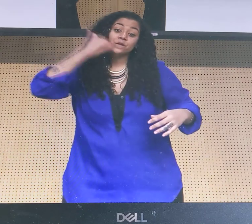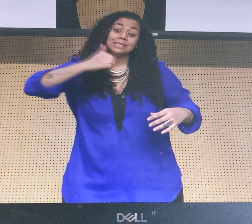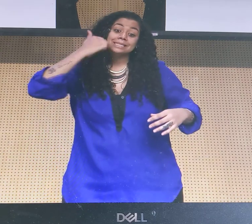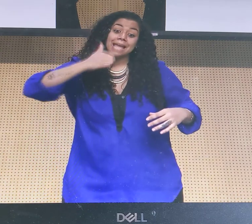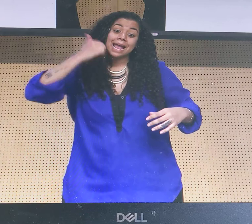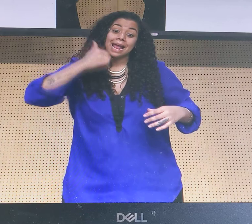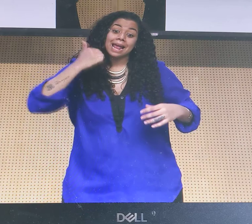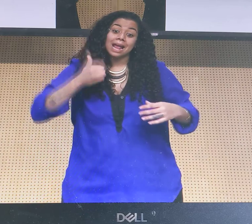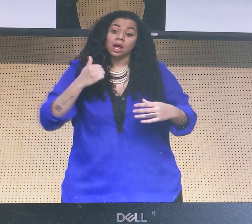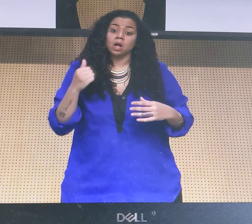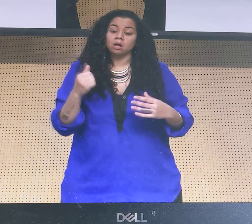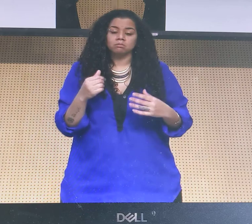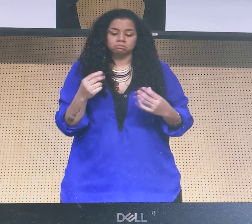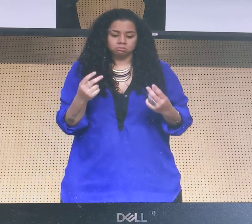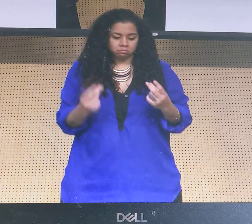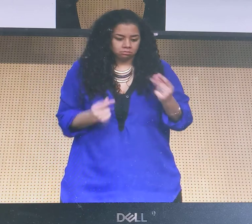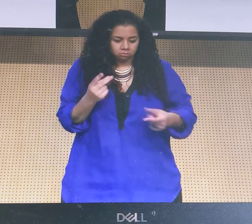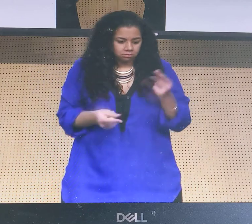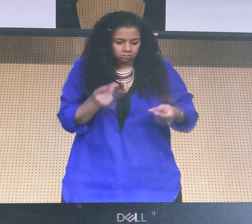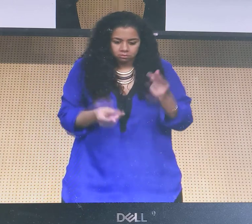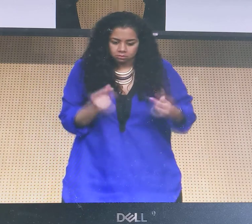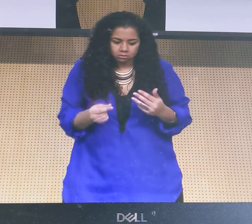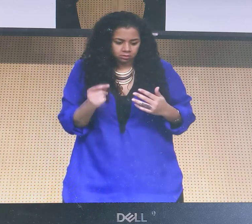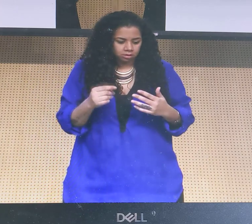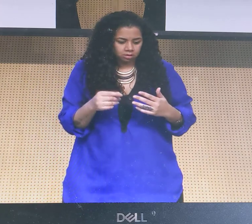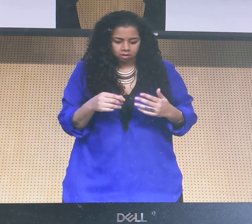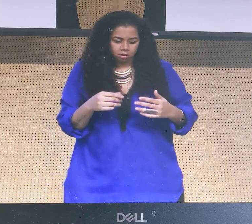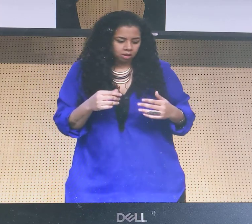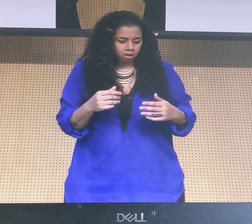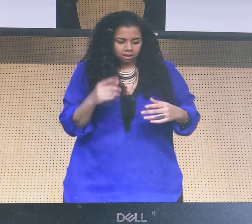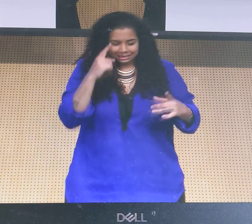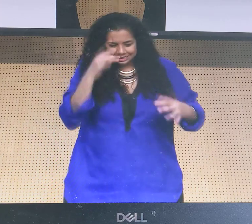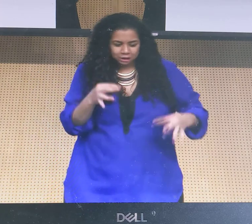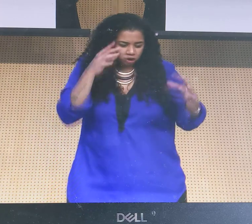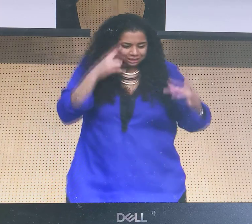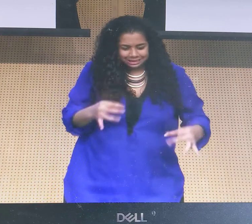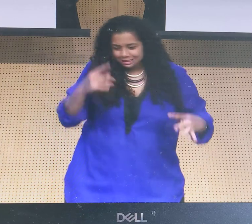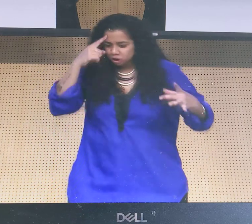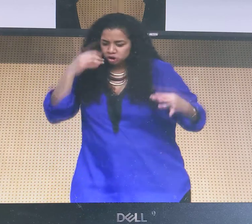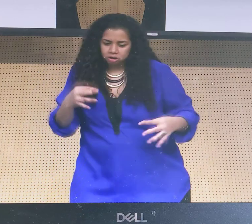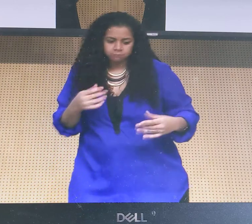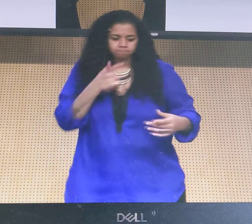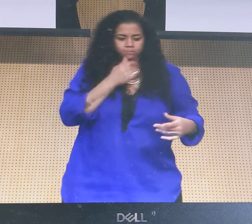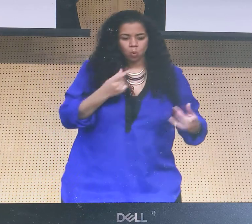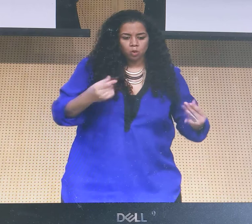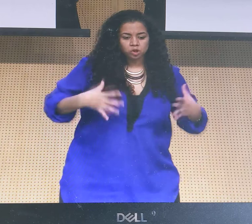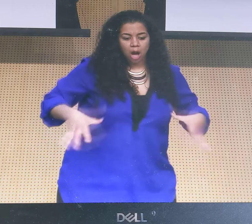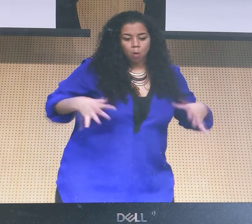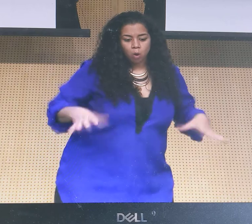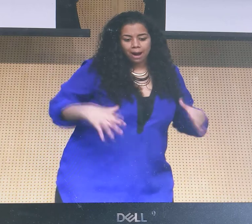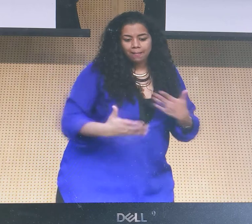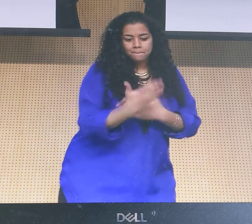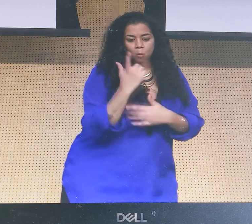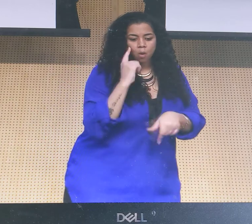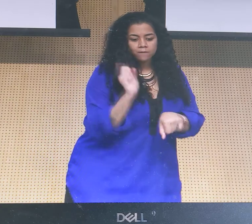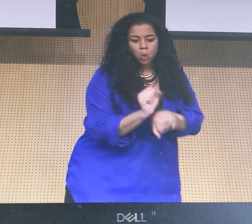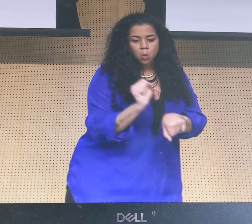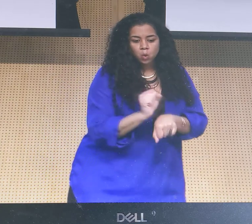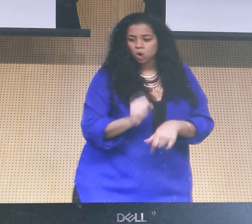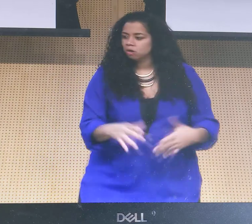I realized, thinking about this, that all these snap decisions we make every day, like what we wear in the